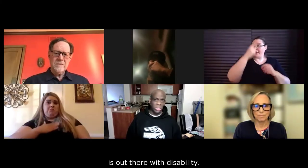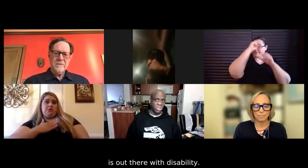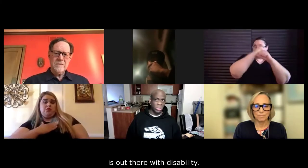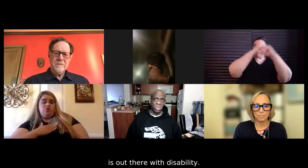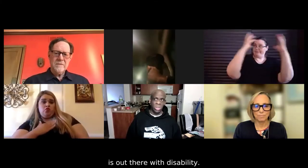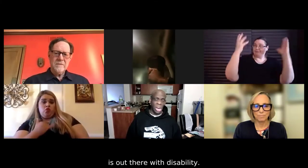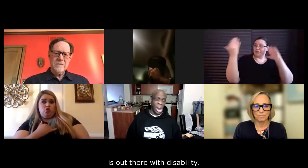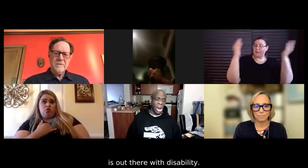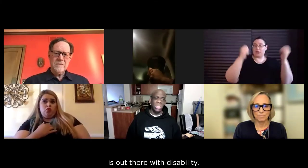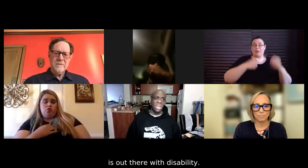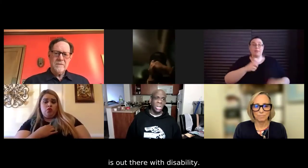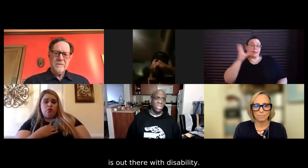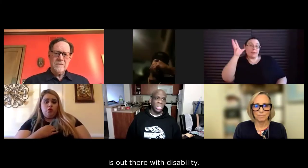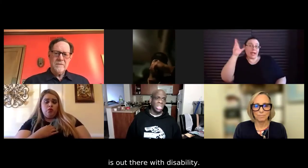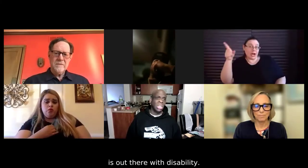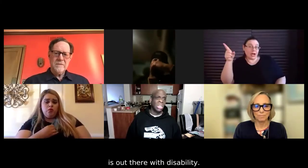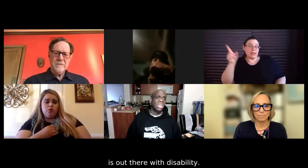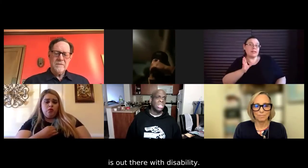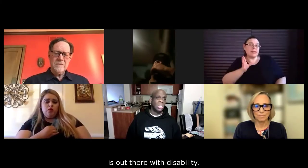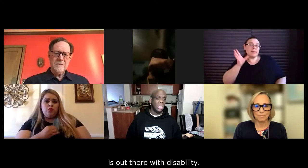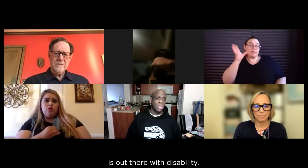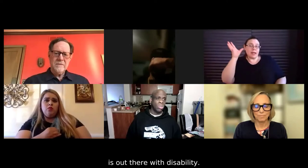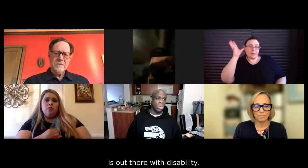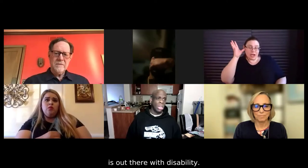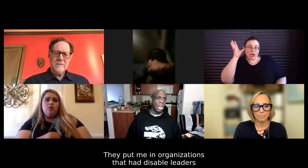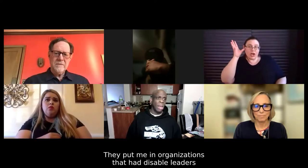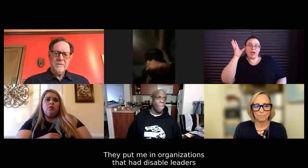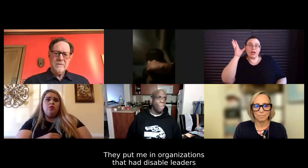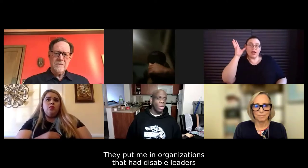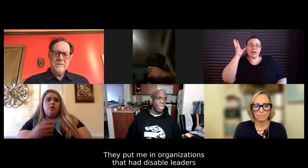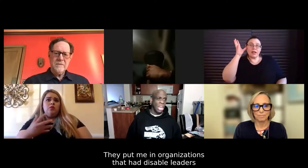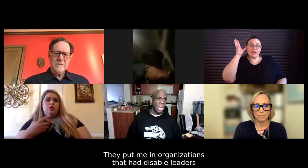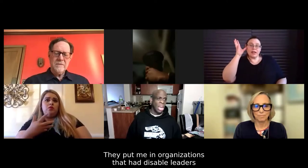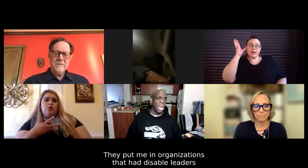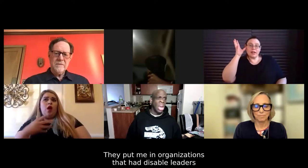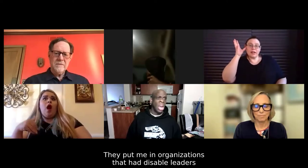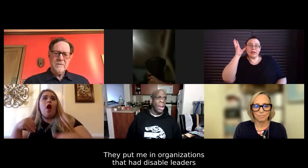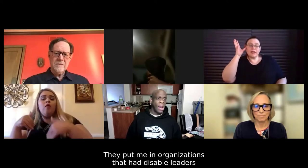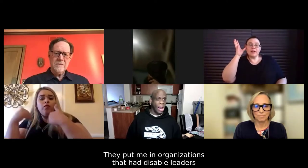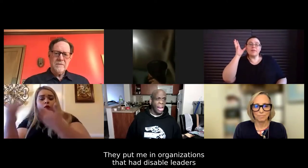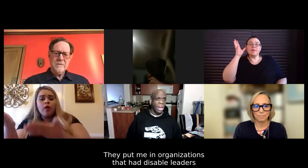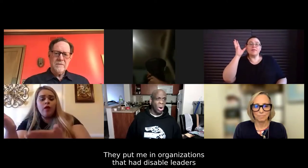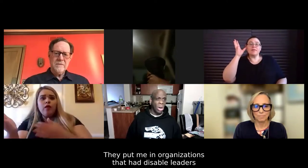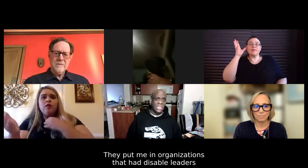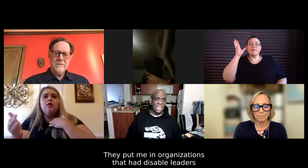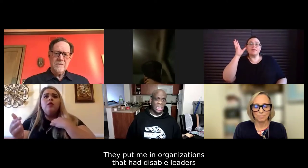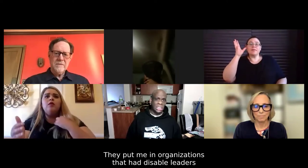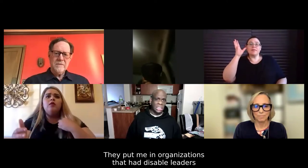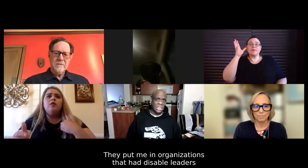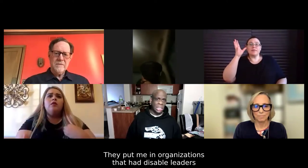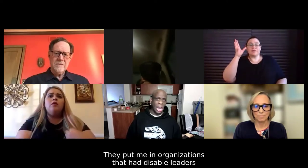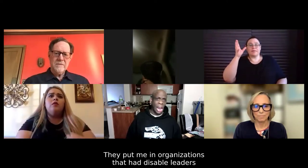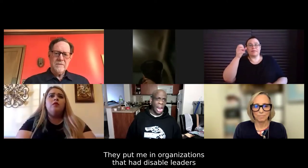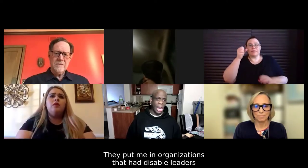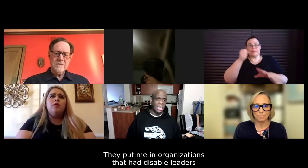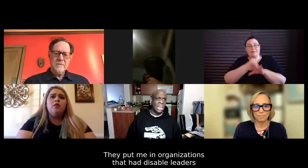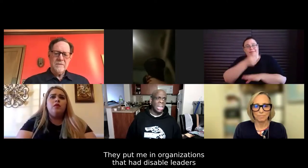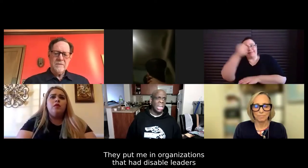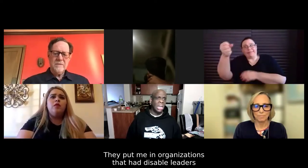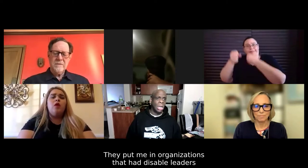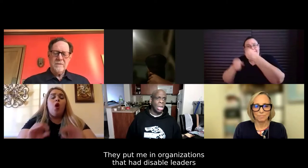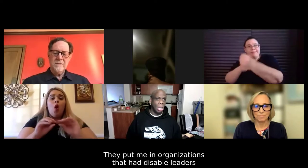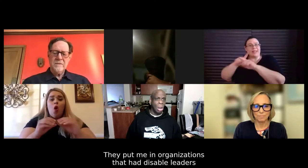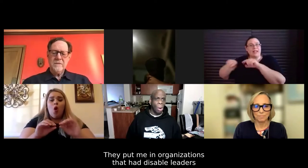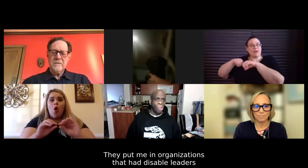parents were like out there with disability. They put me in organizations that had,